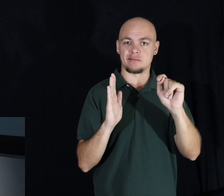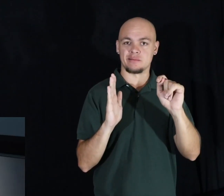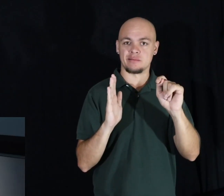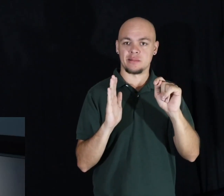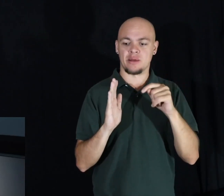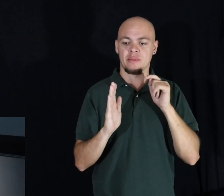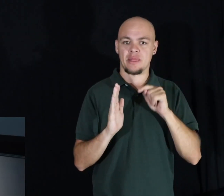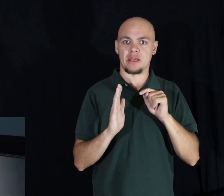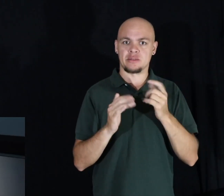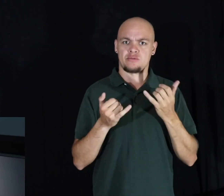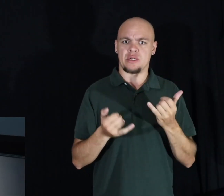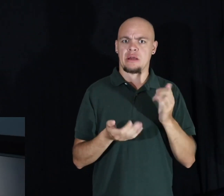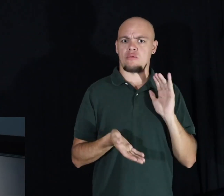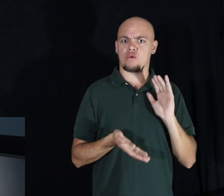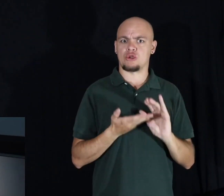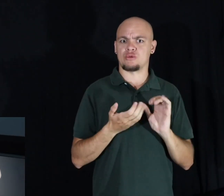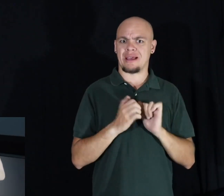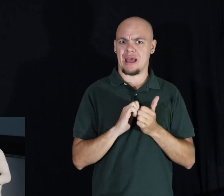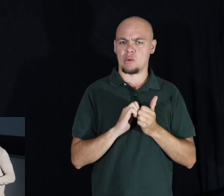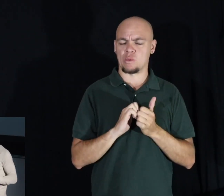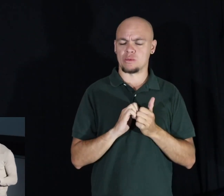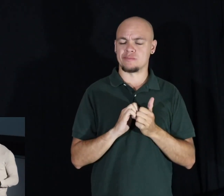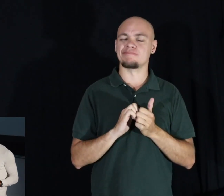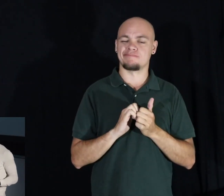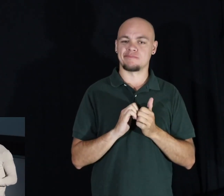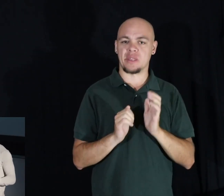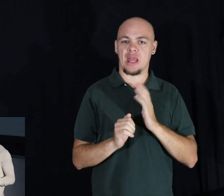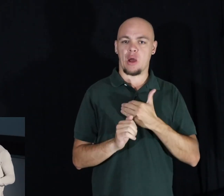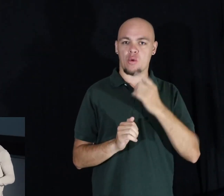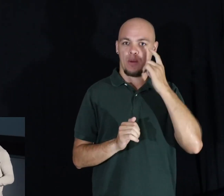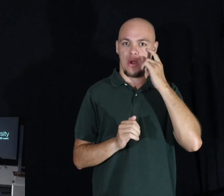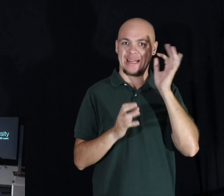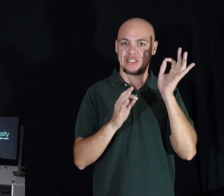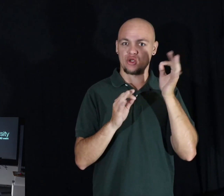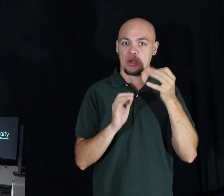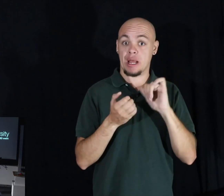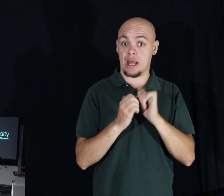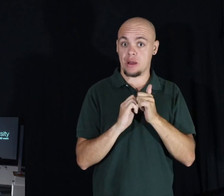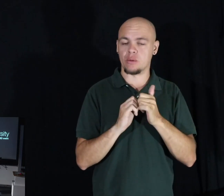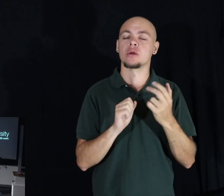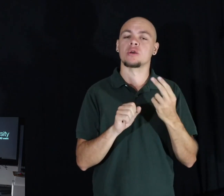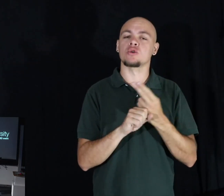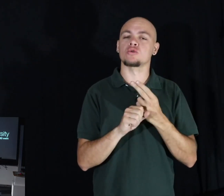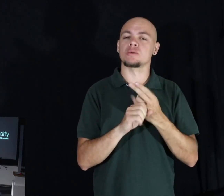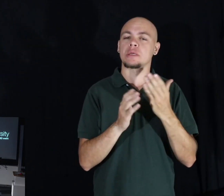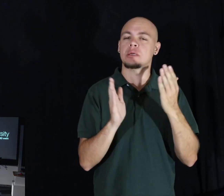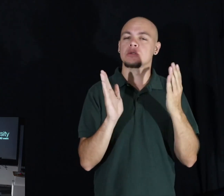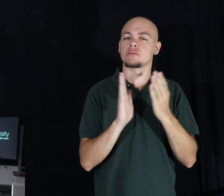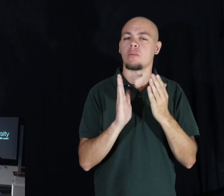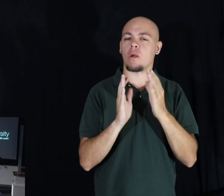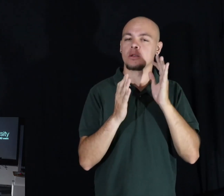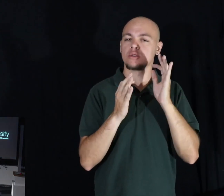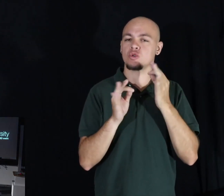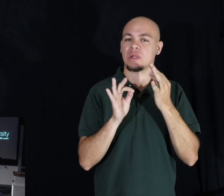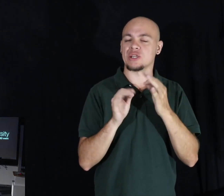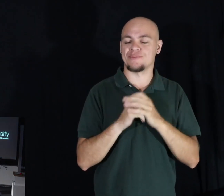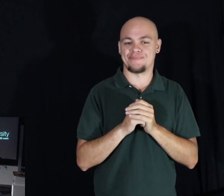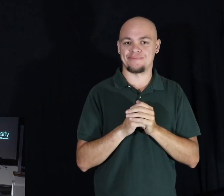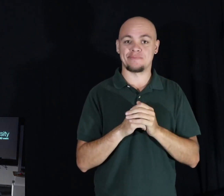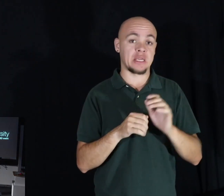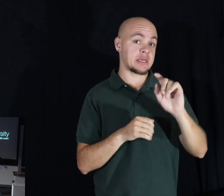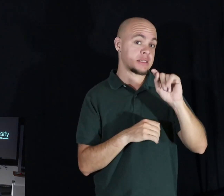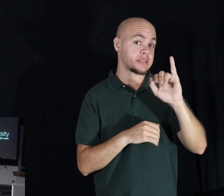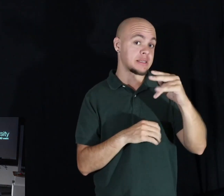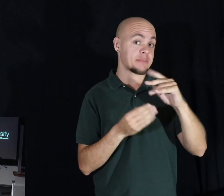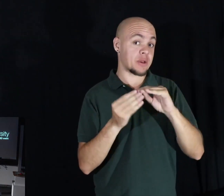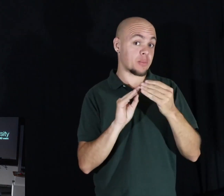-vocalization right now? We need to distract our brain by using small distractions. So tip number one,